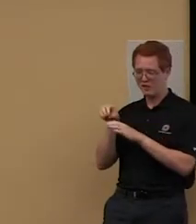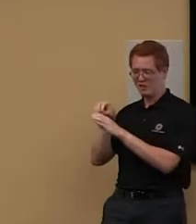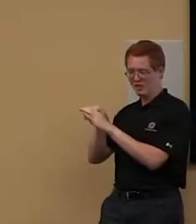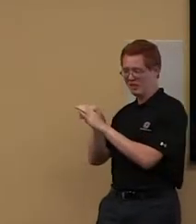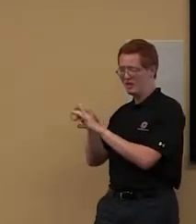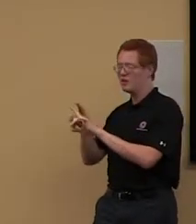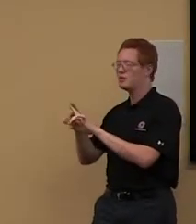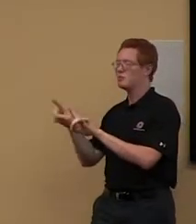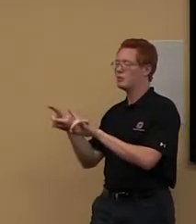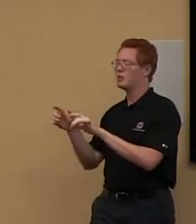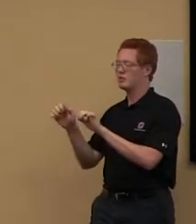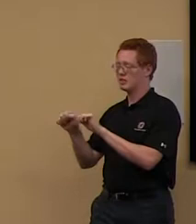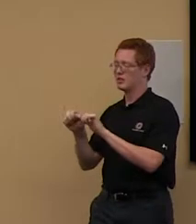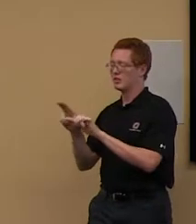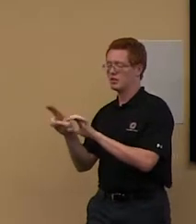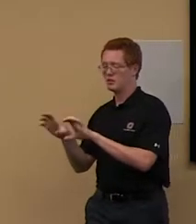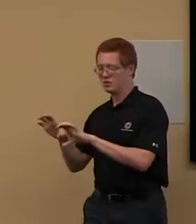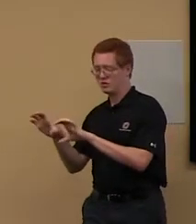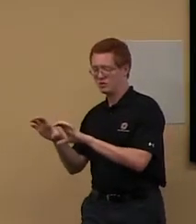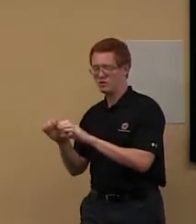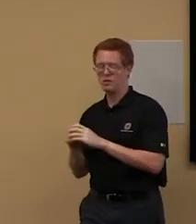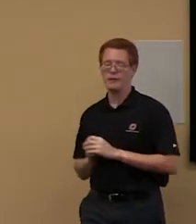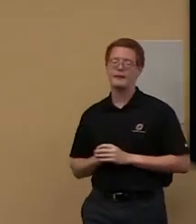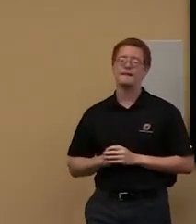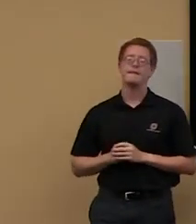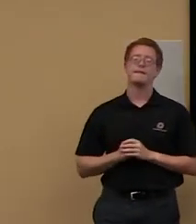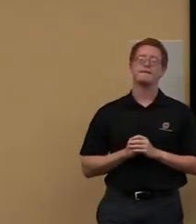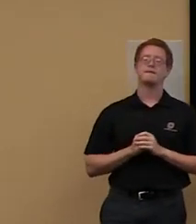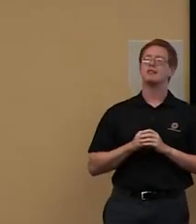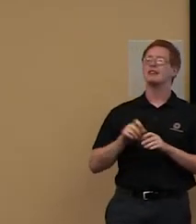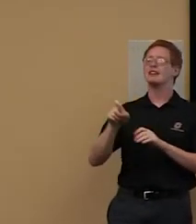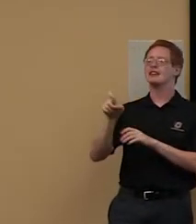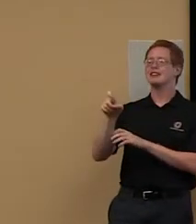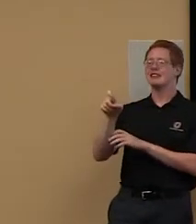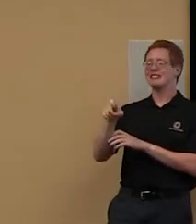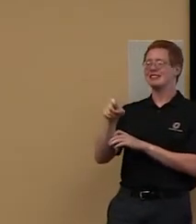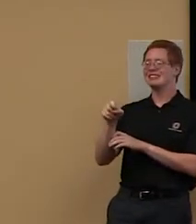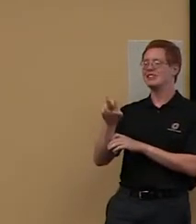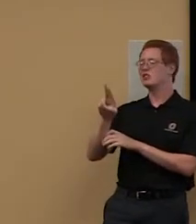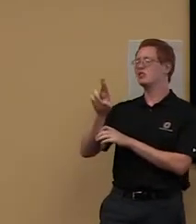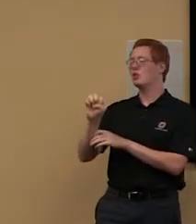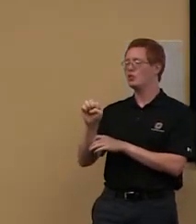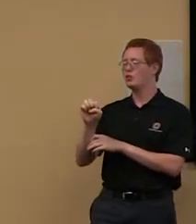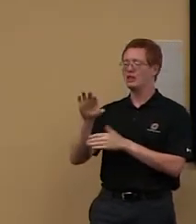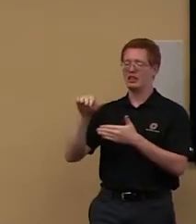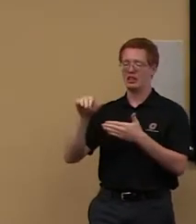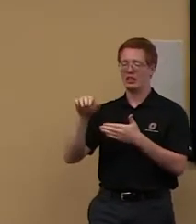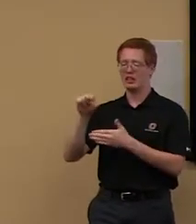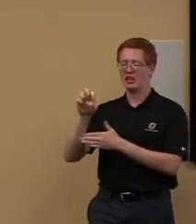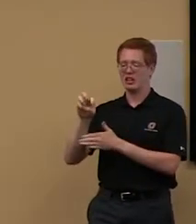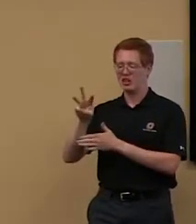to renew these every semester. And please try not to lose the key. That's expensive for both you and us.